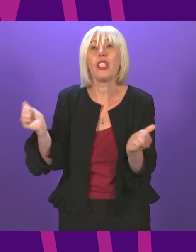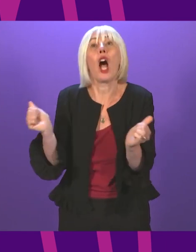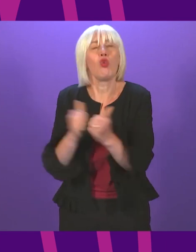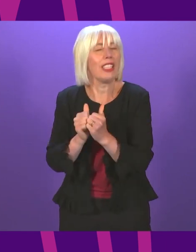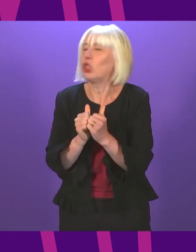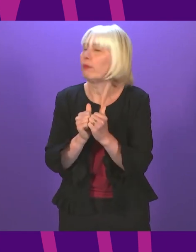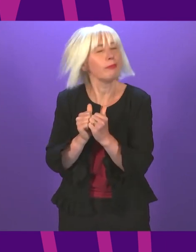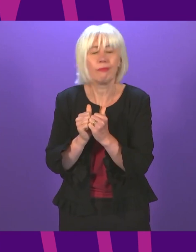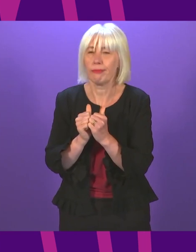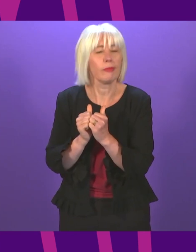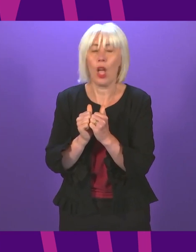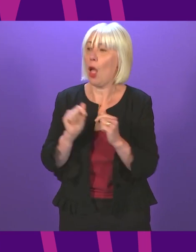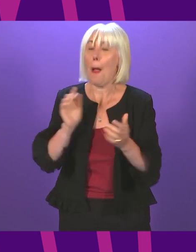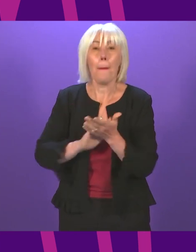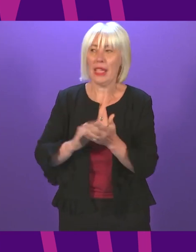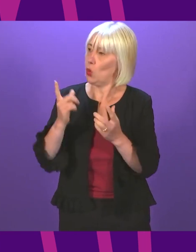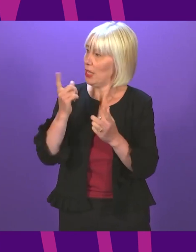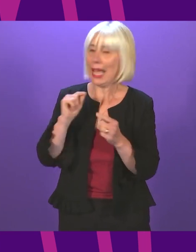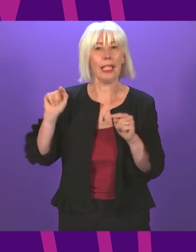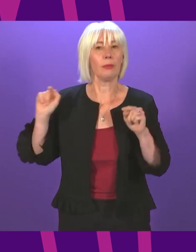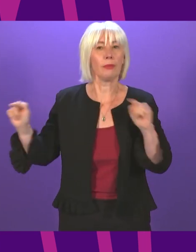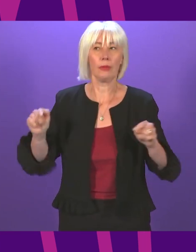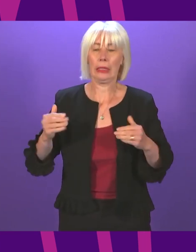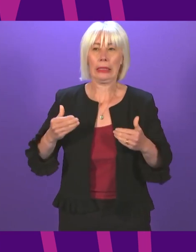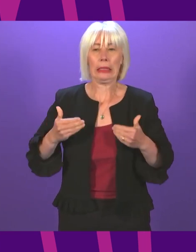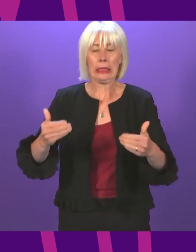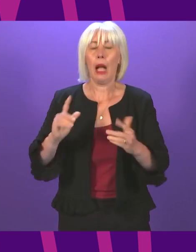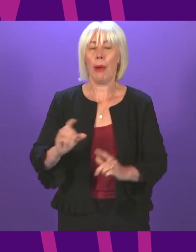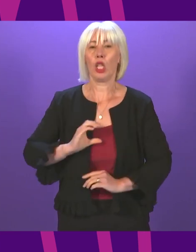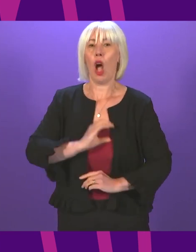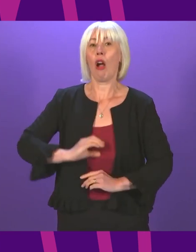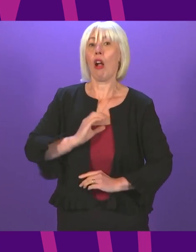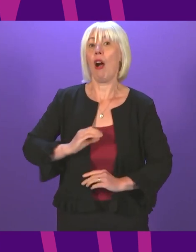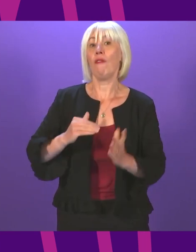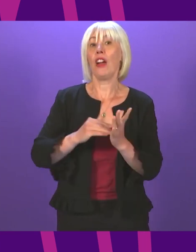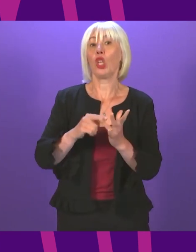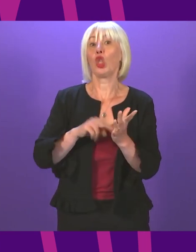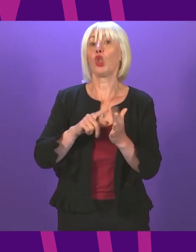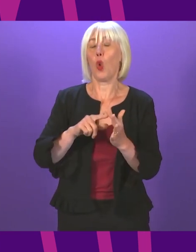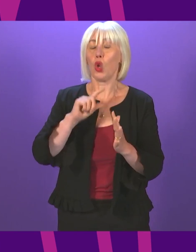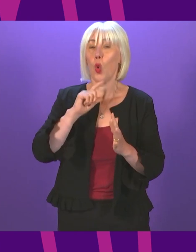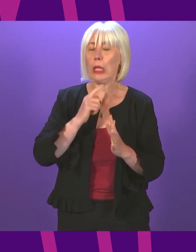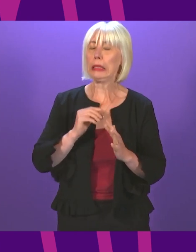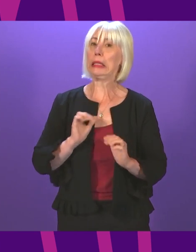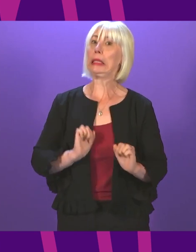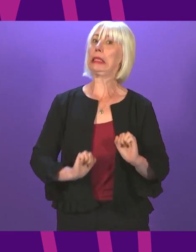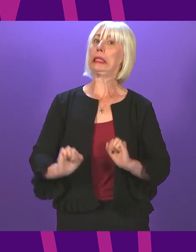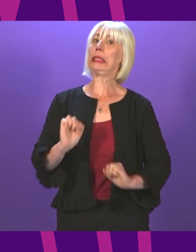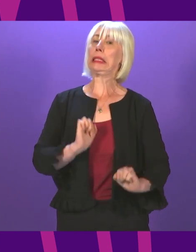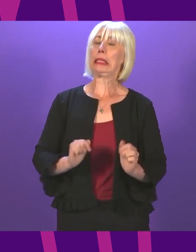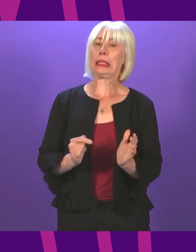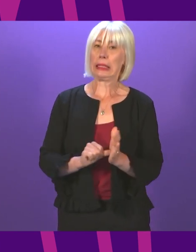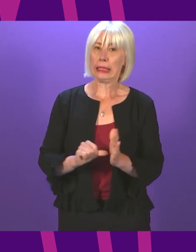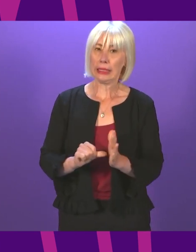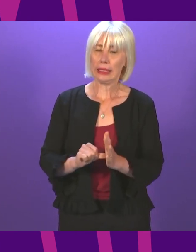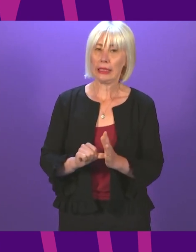will undoubtedly take us out of our comfort zones. The SNP and the Scottish Greens, albeit joining together